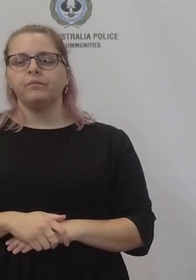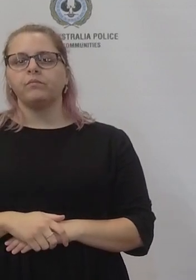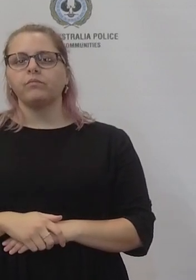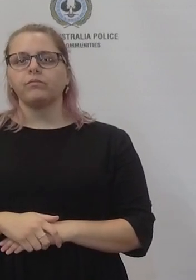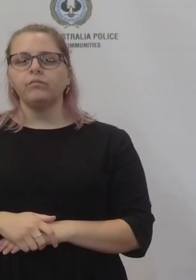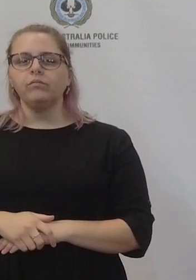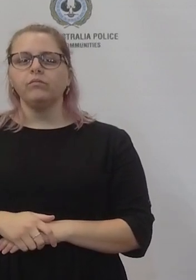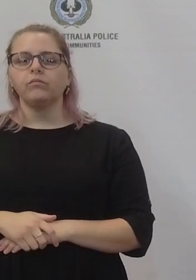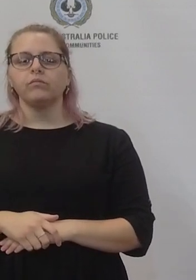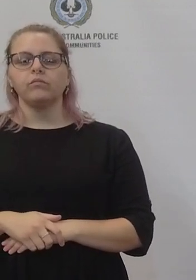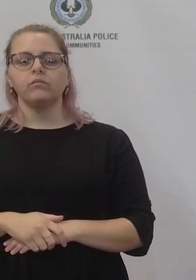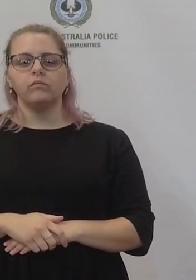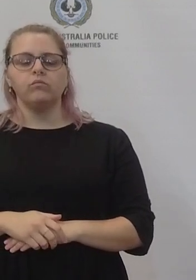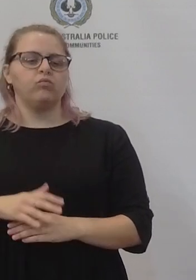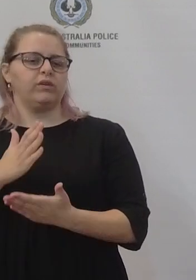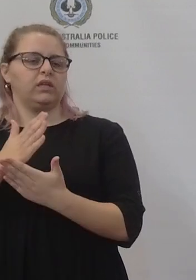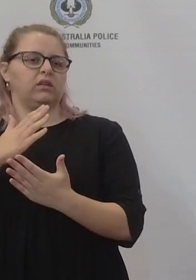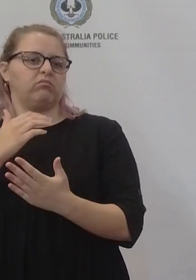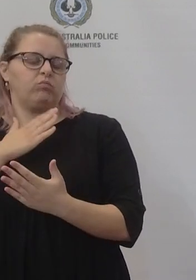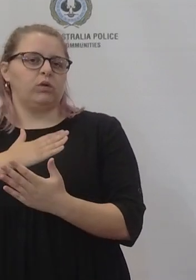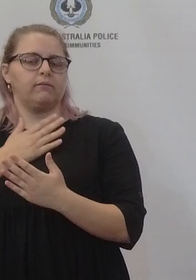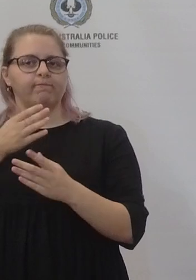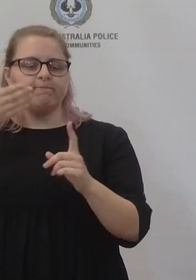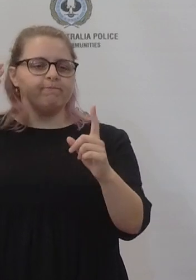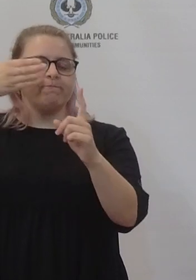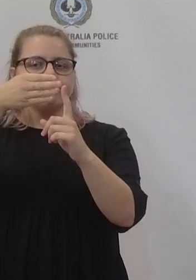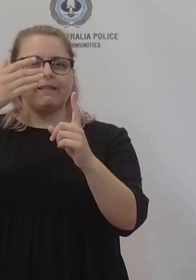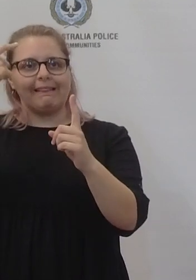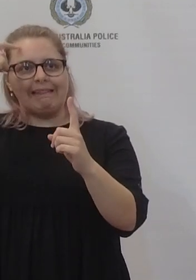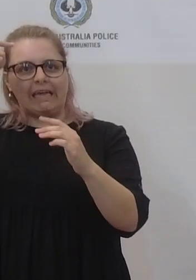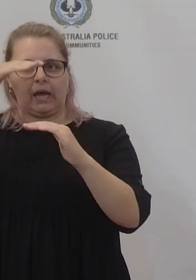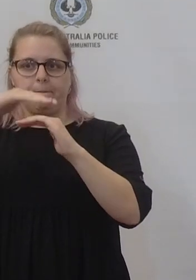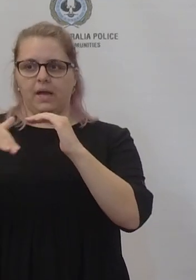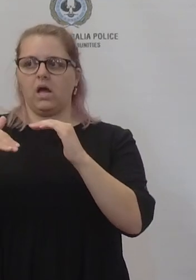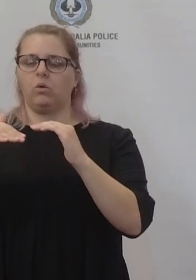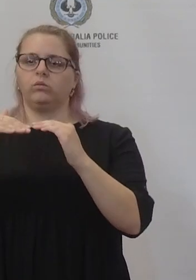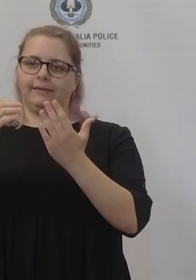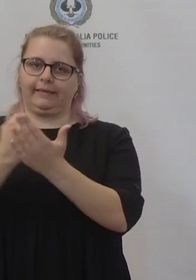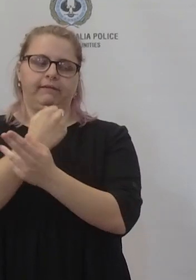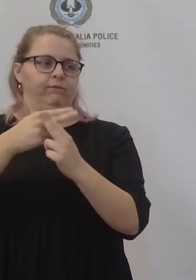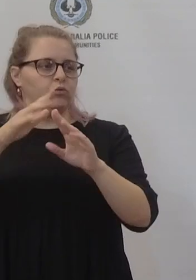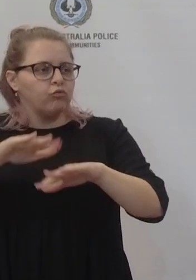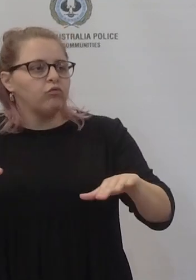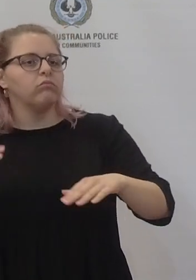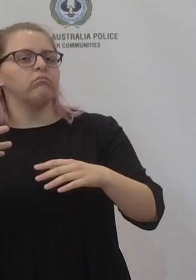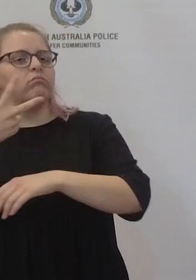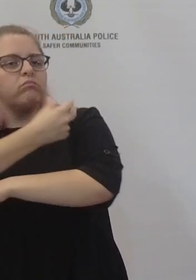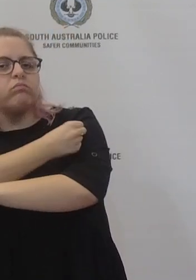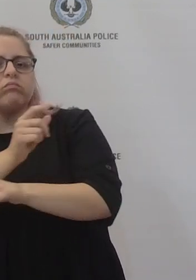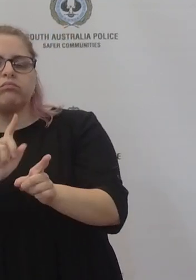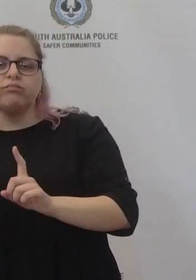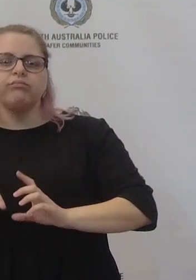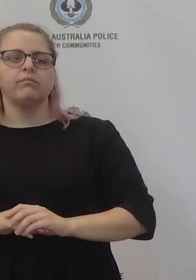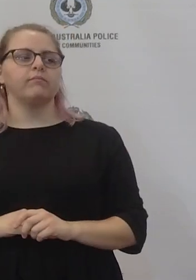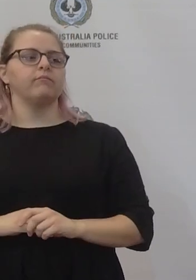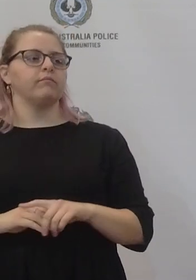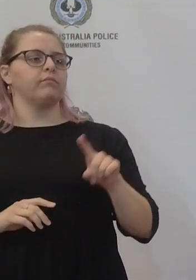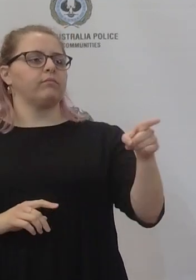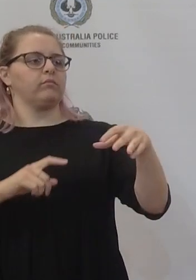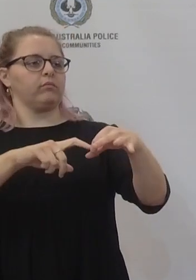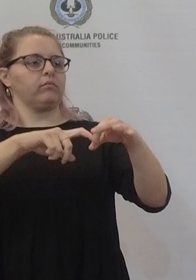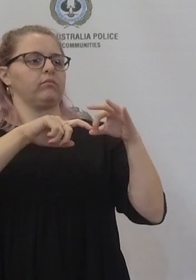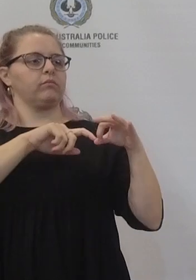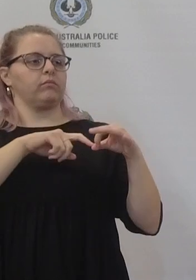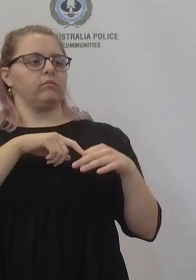and urgent priority for us and we always work with the professor on that. The Premier last week made it abundantly